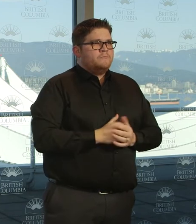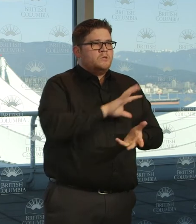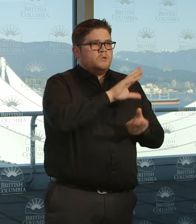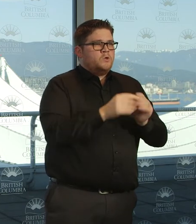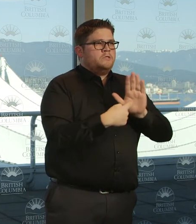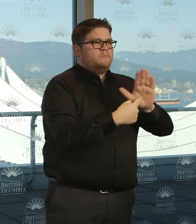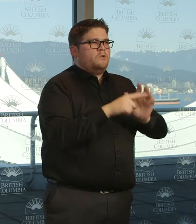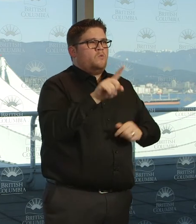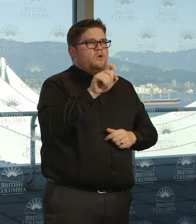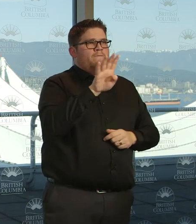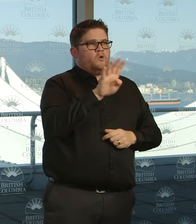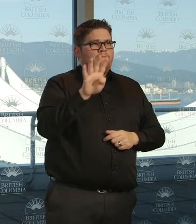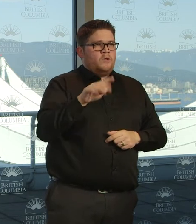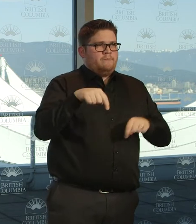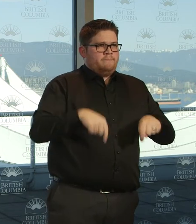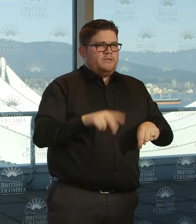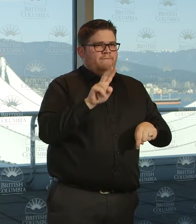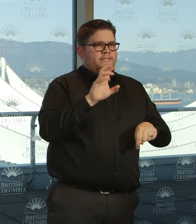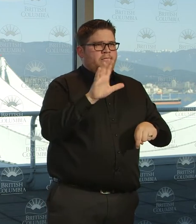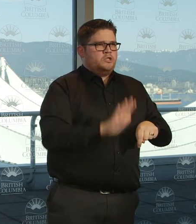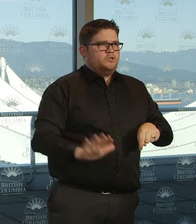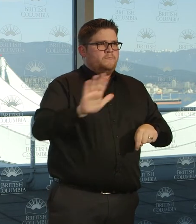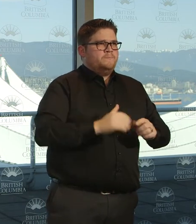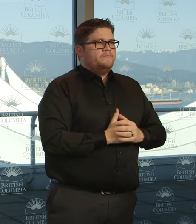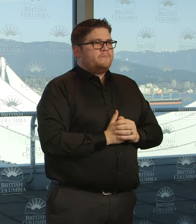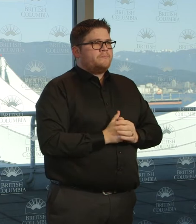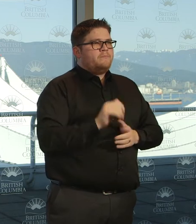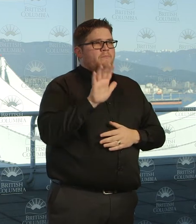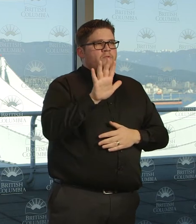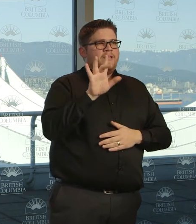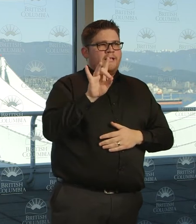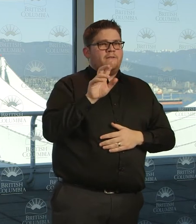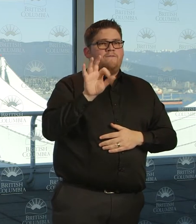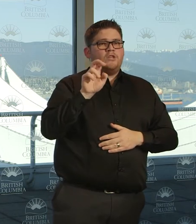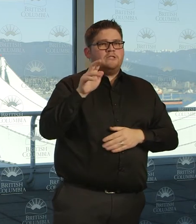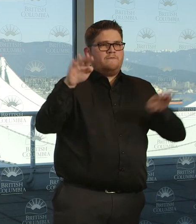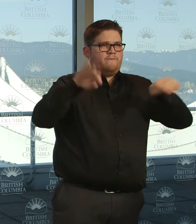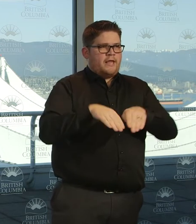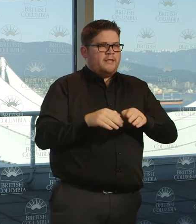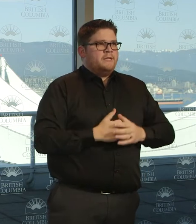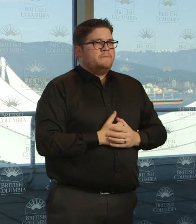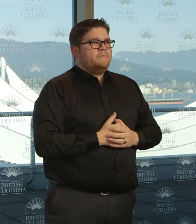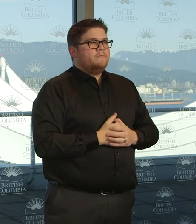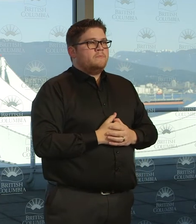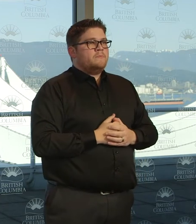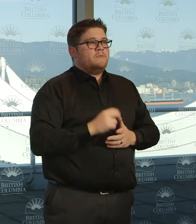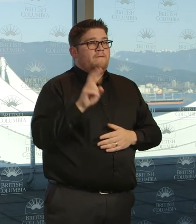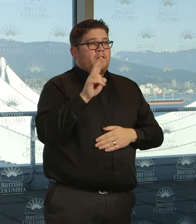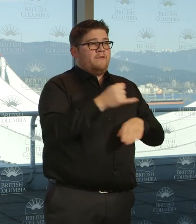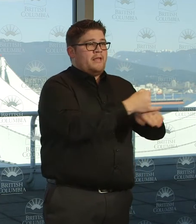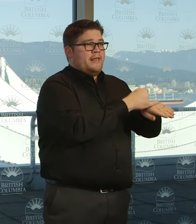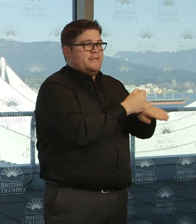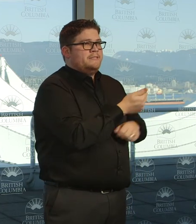Coastal Health Authority, 58 in the Fraser Health Authority, 16 in Island Health, 9 in Interior Health, and